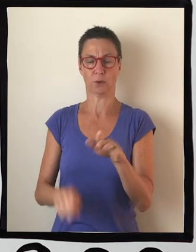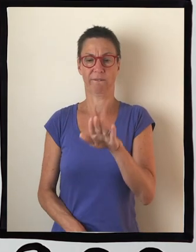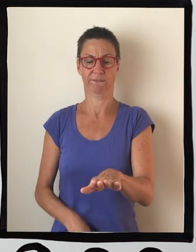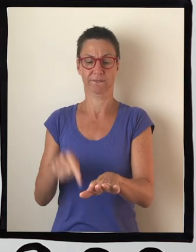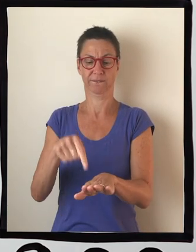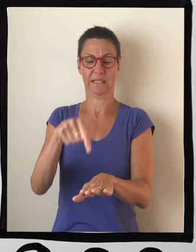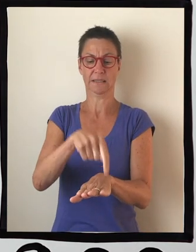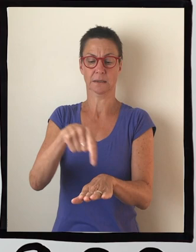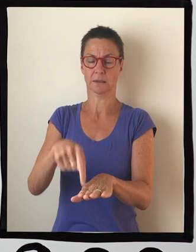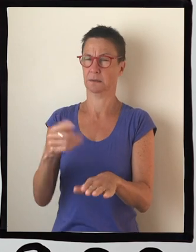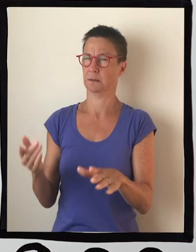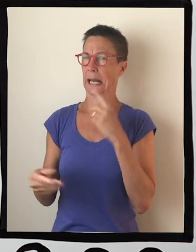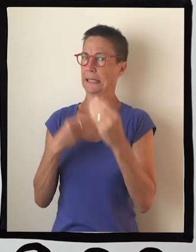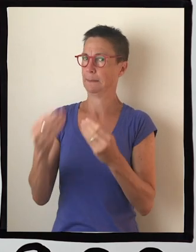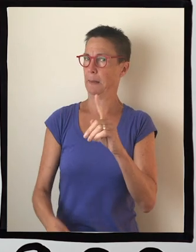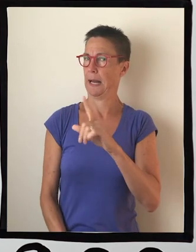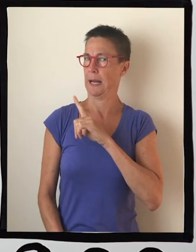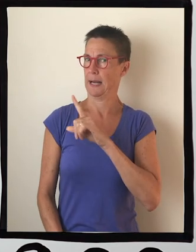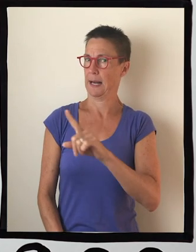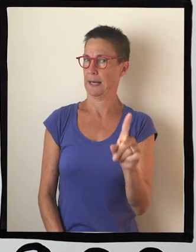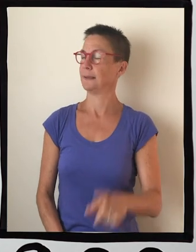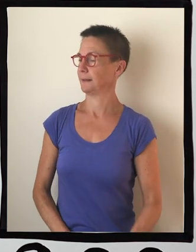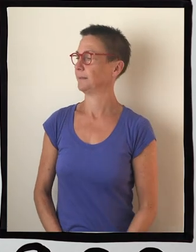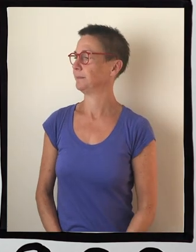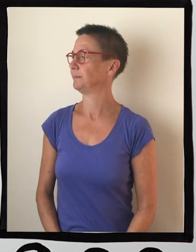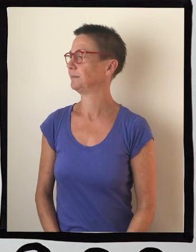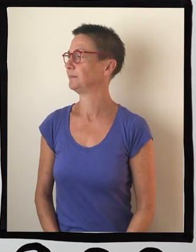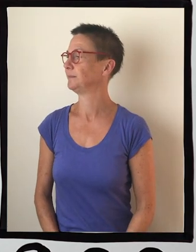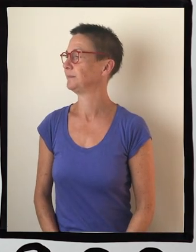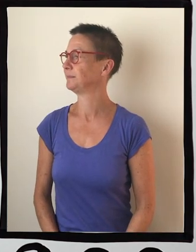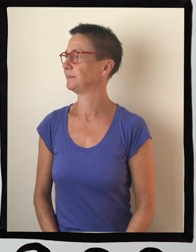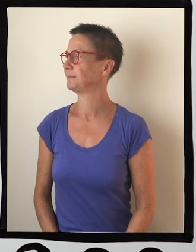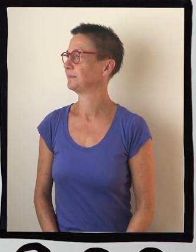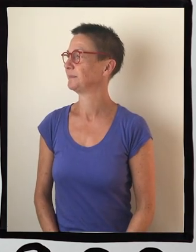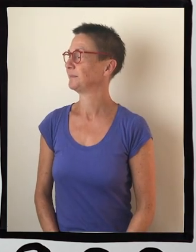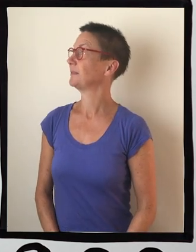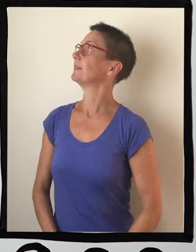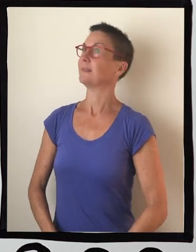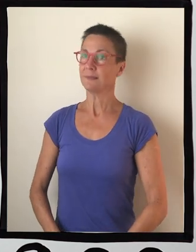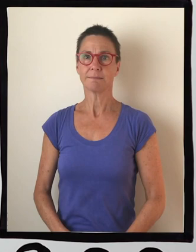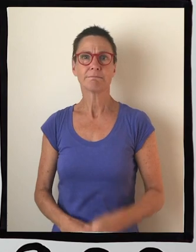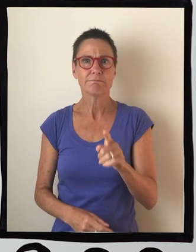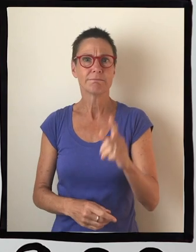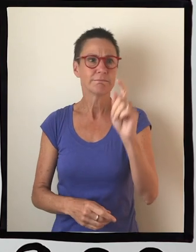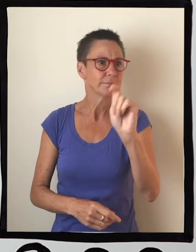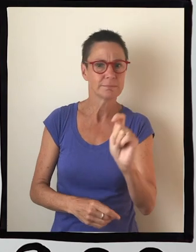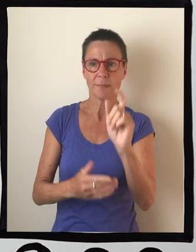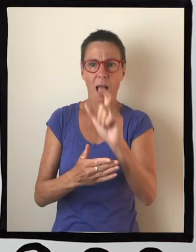I'll explain to you why that is a bit later. Great. Okay. So next, get your colouring equipment, your pens and crayons